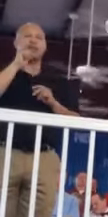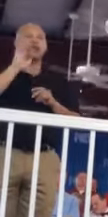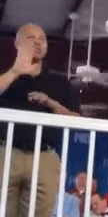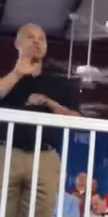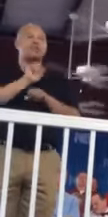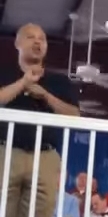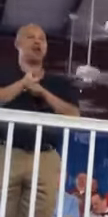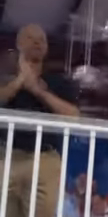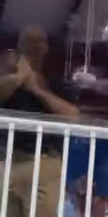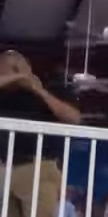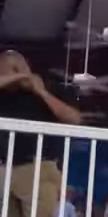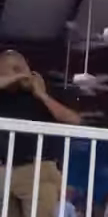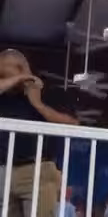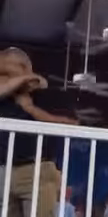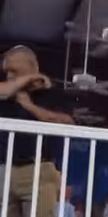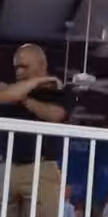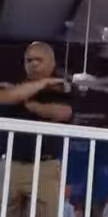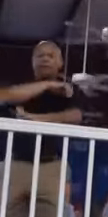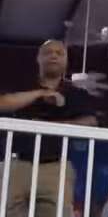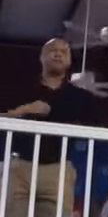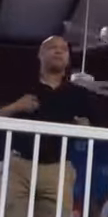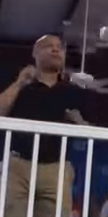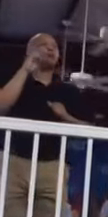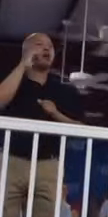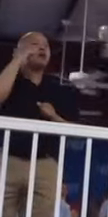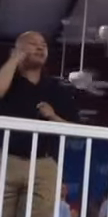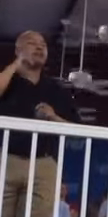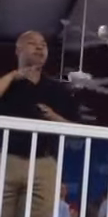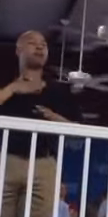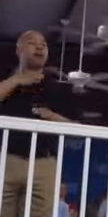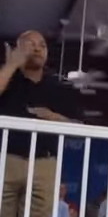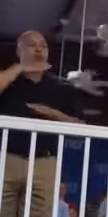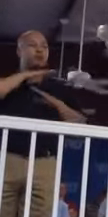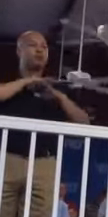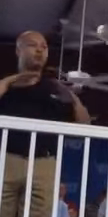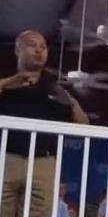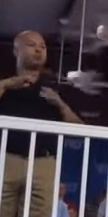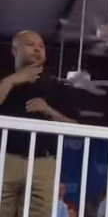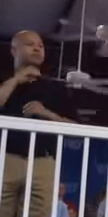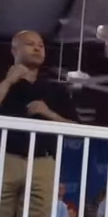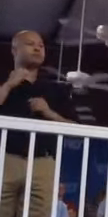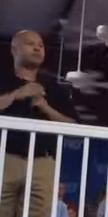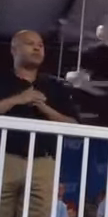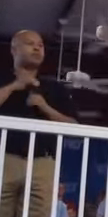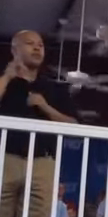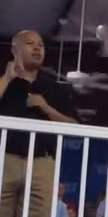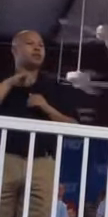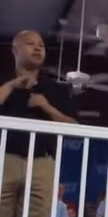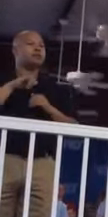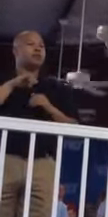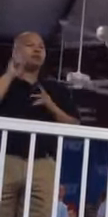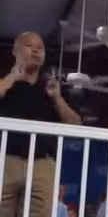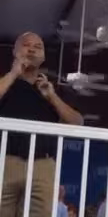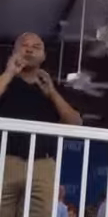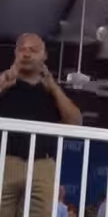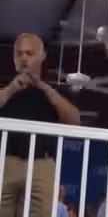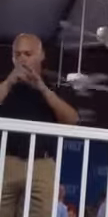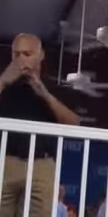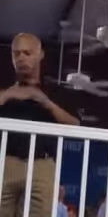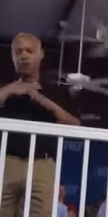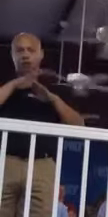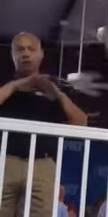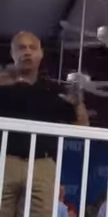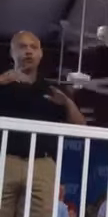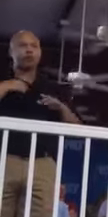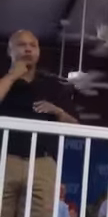his job to create jobs. So if this were my front porch and the crowd that showed up is what was on my porch,